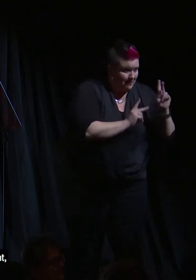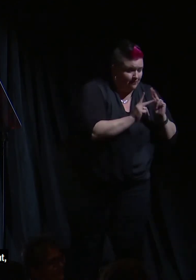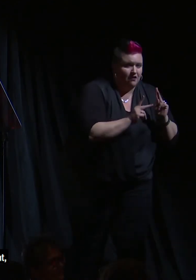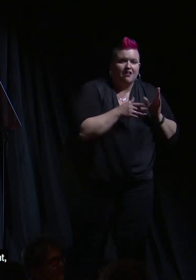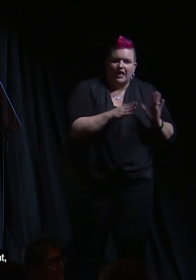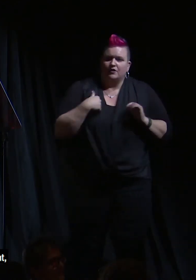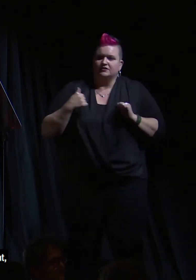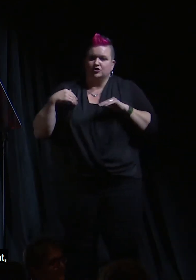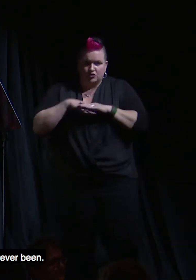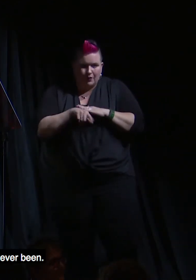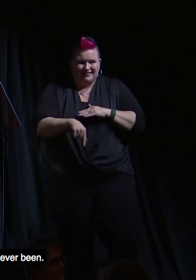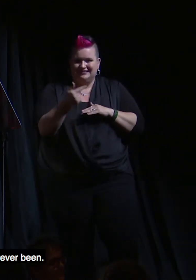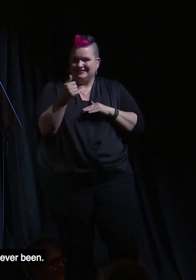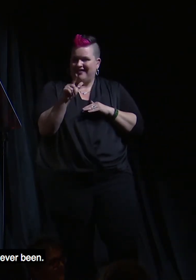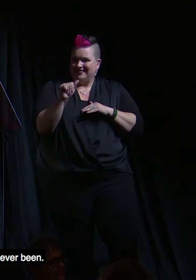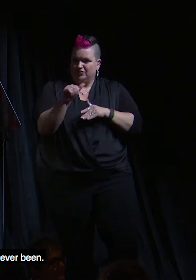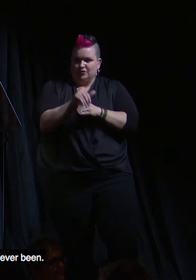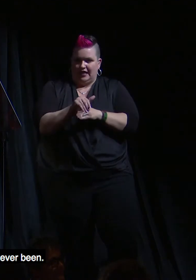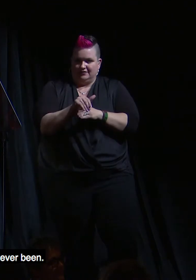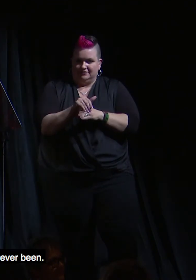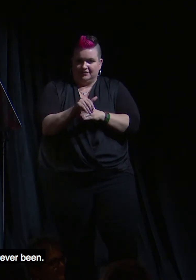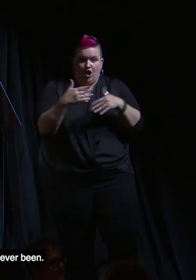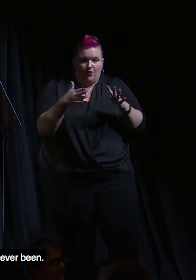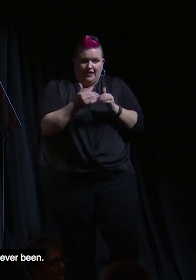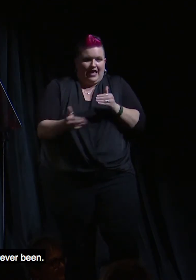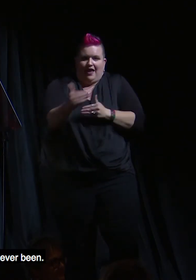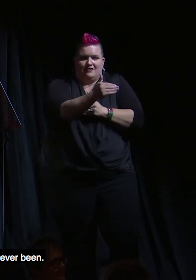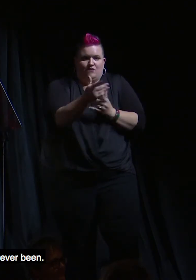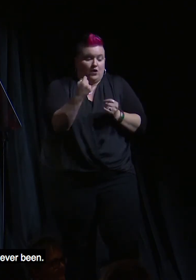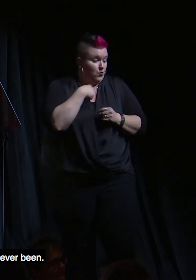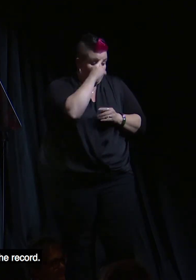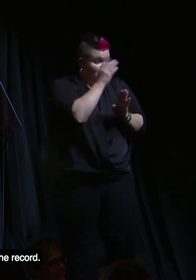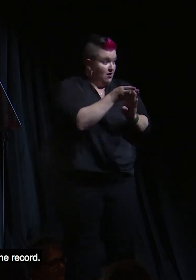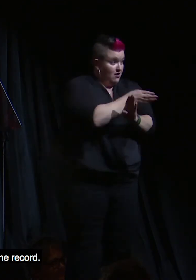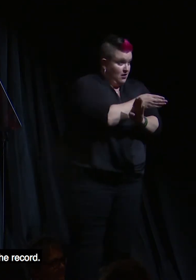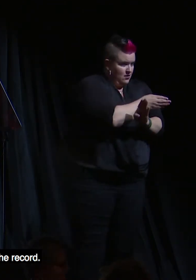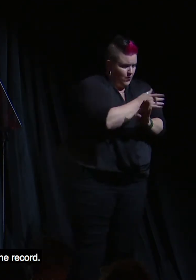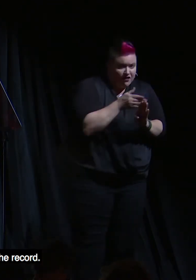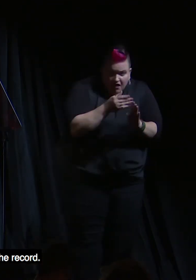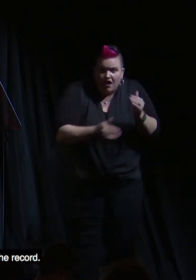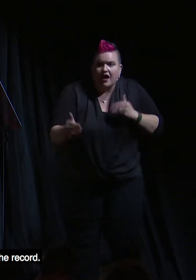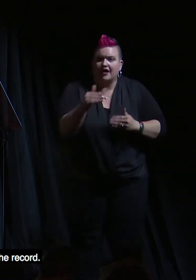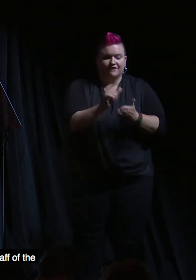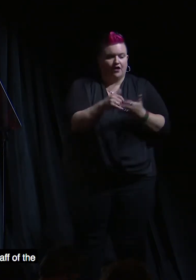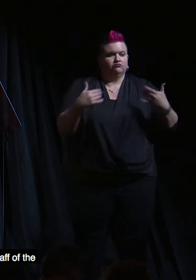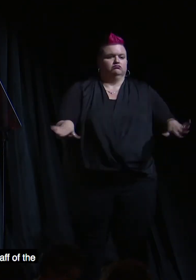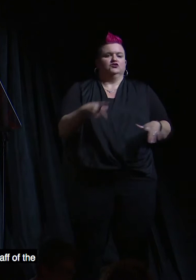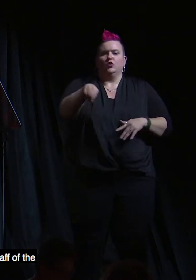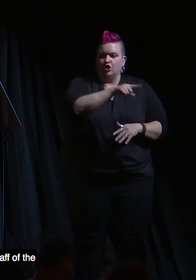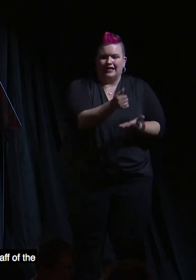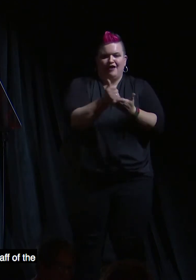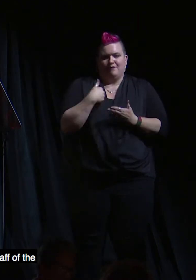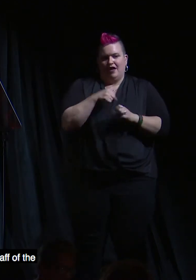walk into this gala tonight ahead of where we thought we had ever been. And you are going to help us break the record.